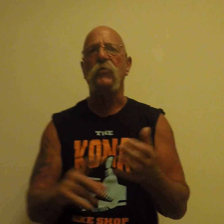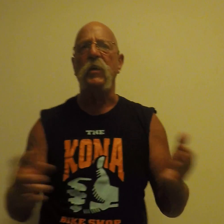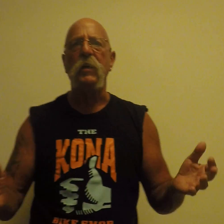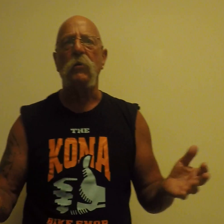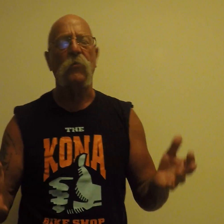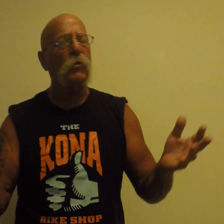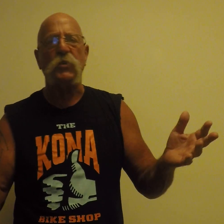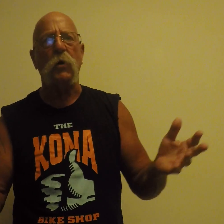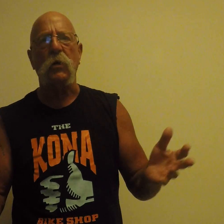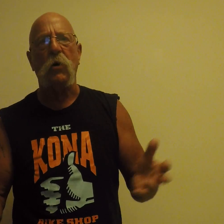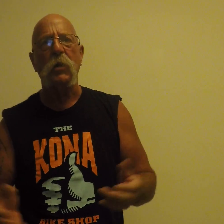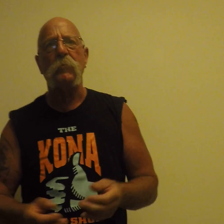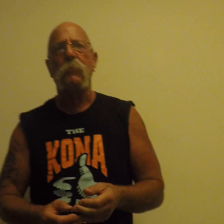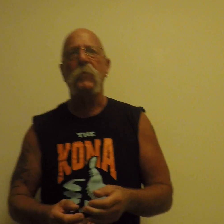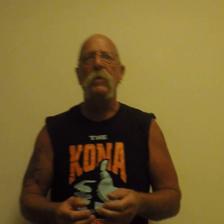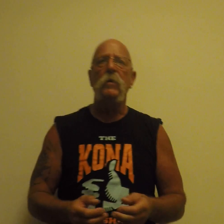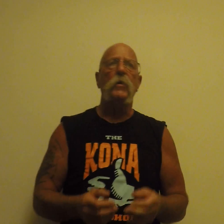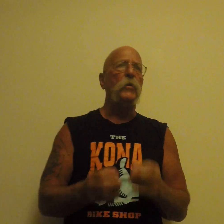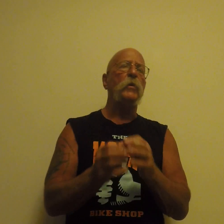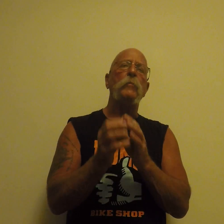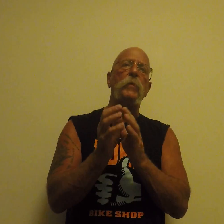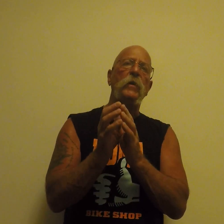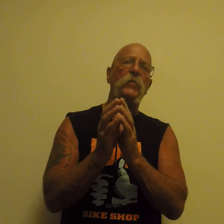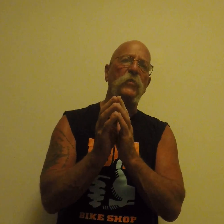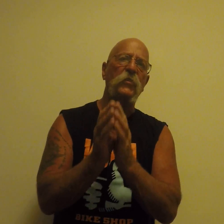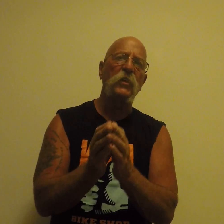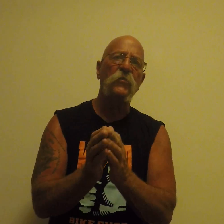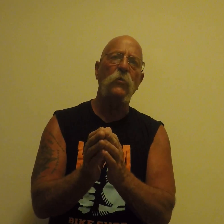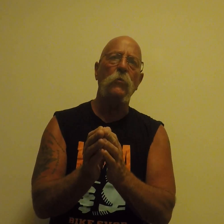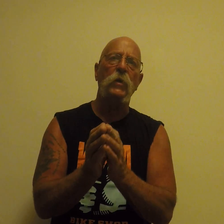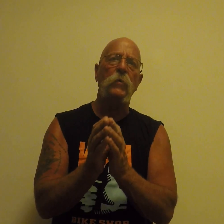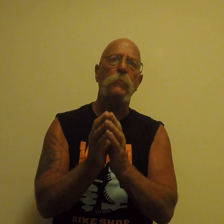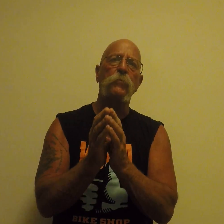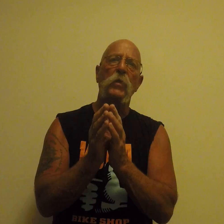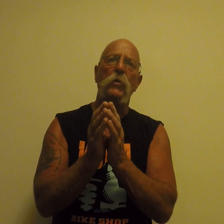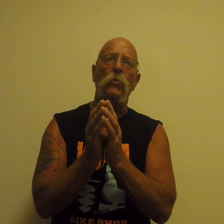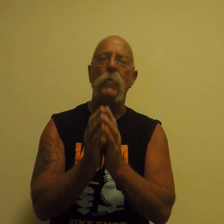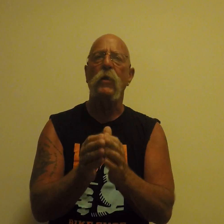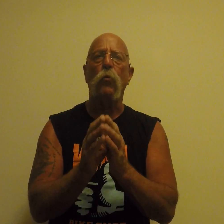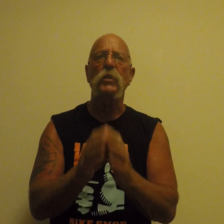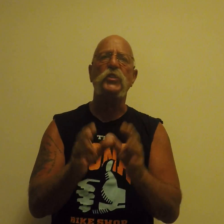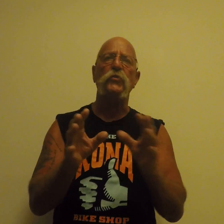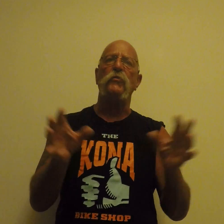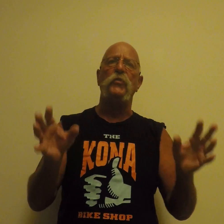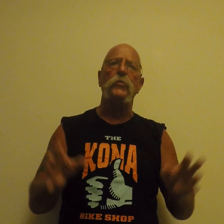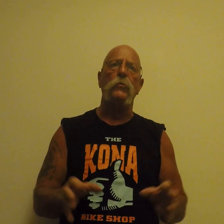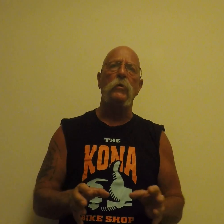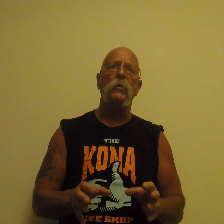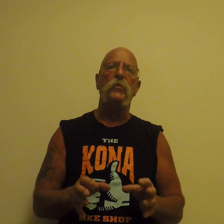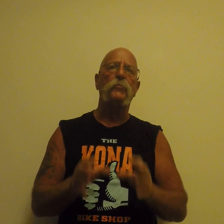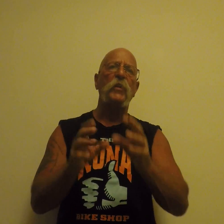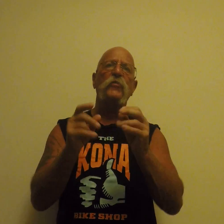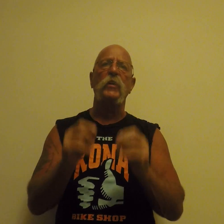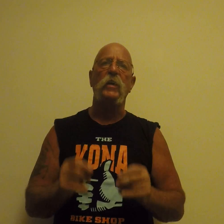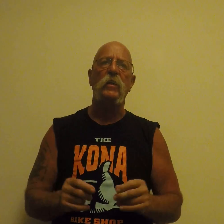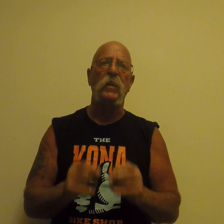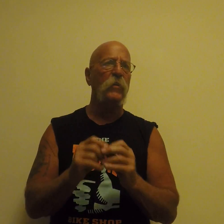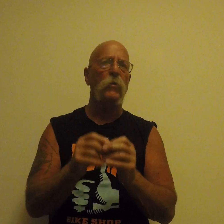state or what you want to call it, you can be successful. No matter what you do, especially in the internet